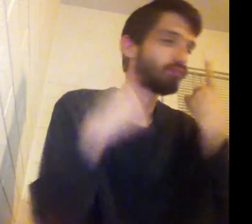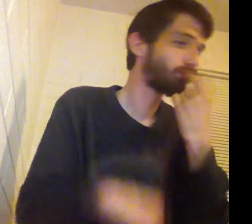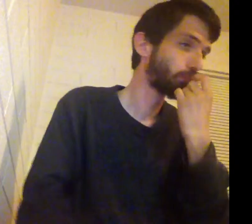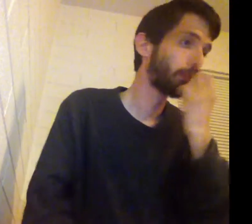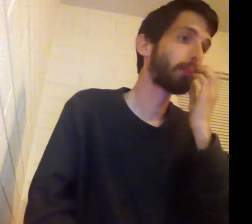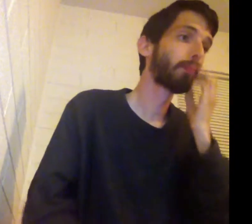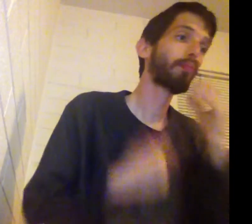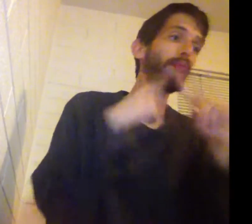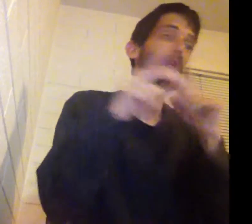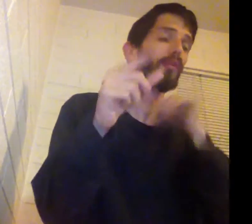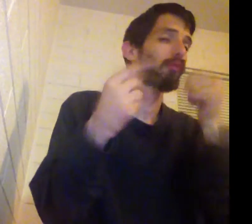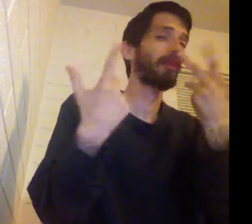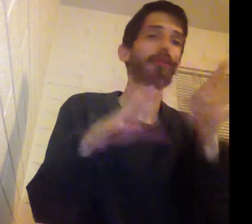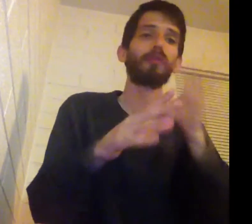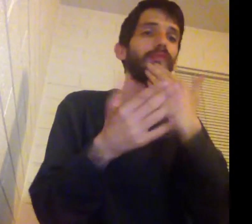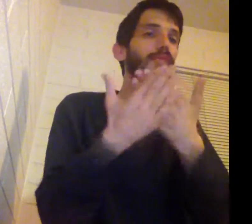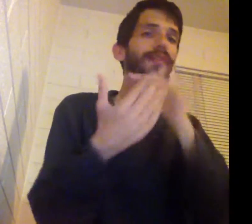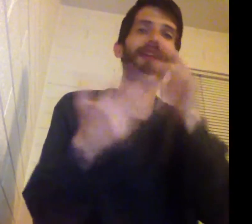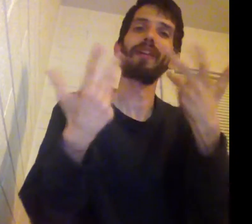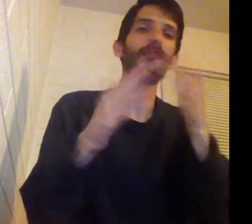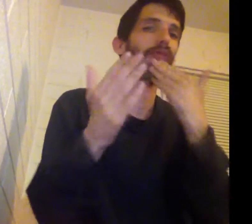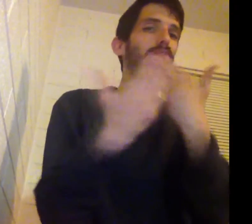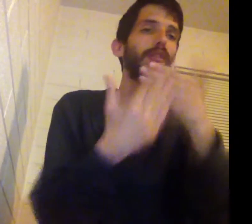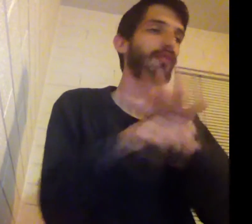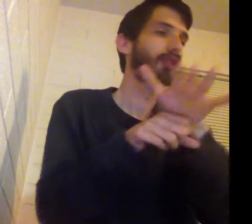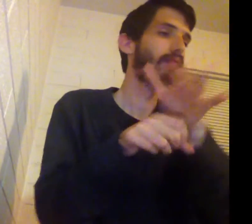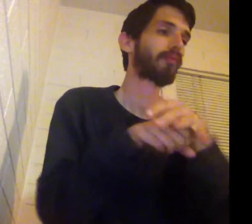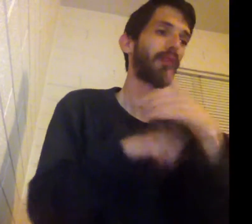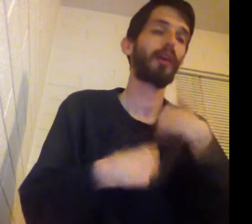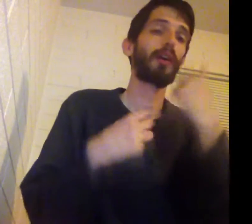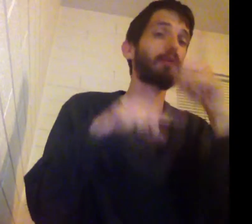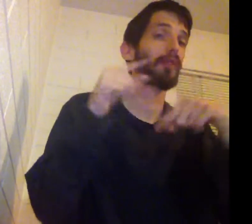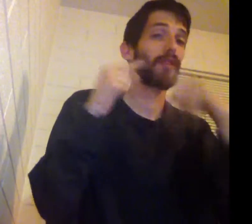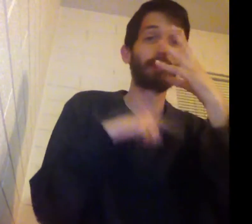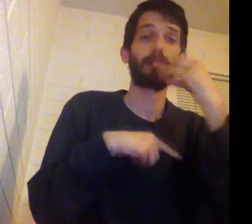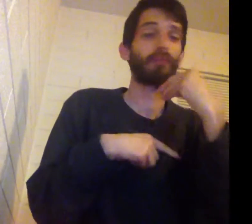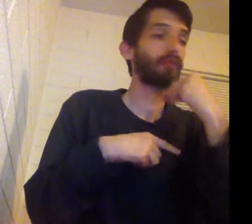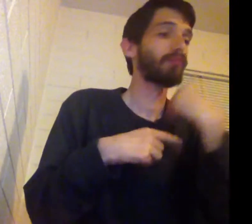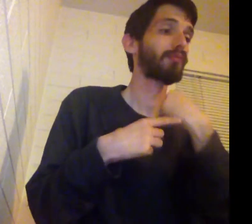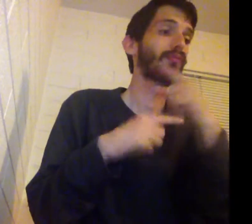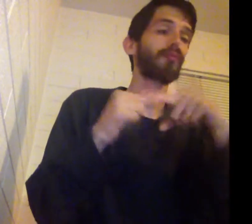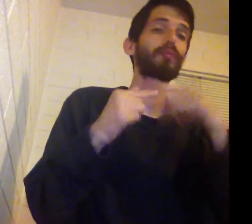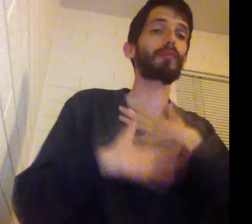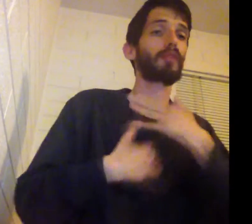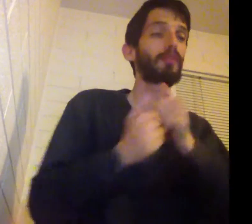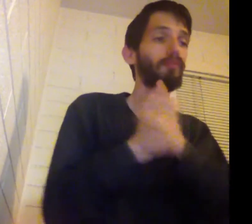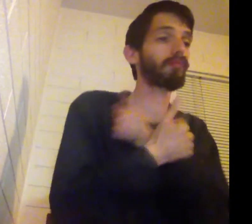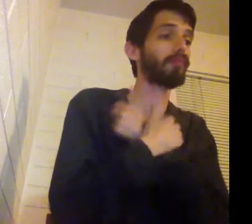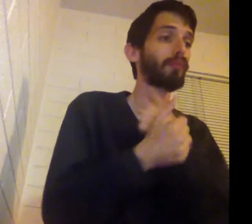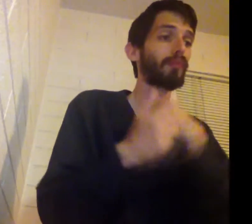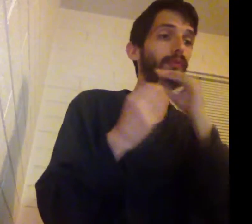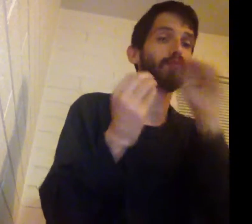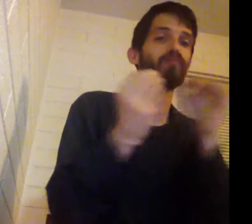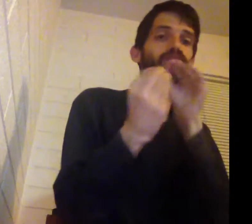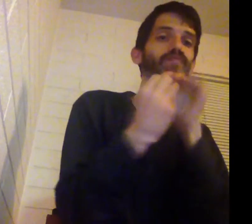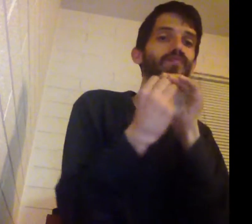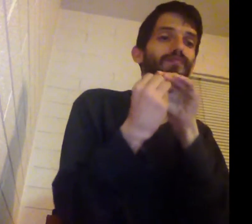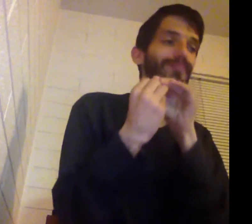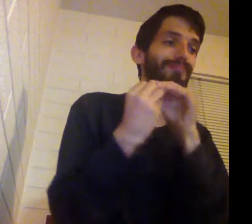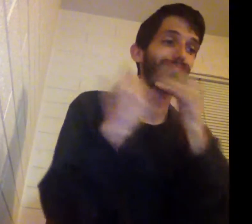But I don't want good, I don't want good enough, I can't sleep, can't breathe without you I'll purport your money or kiss, it